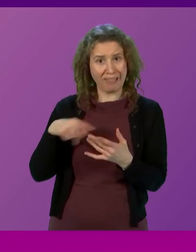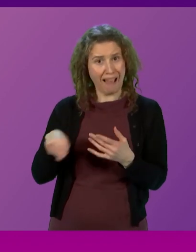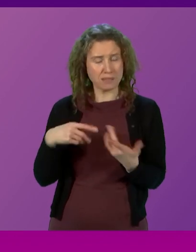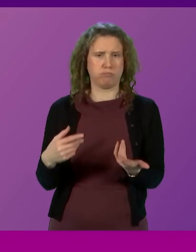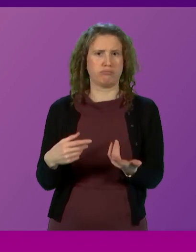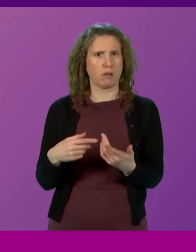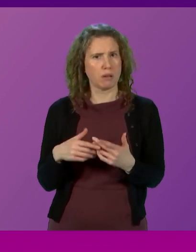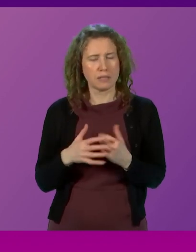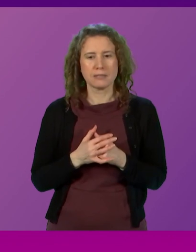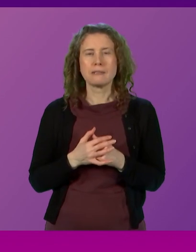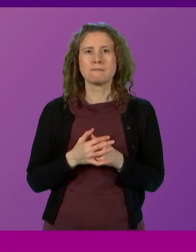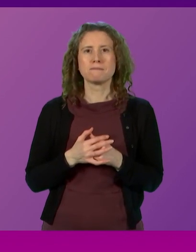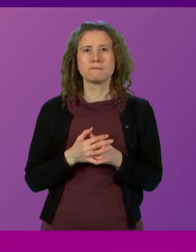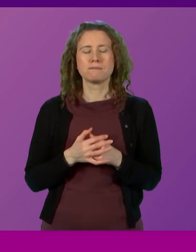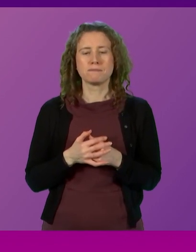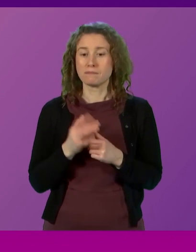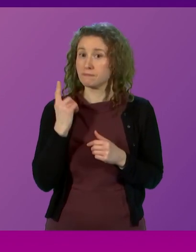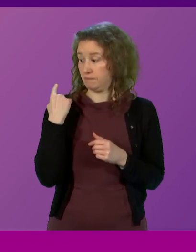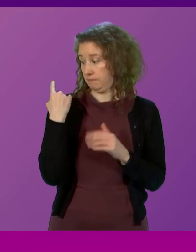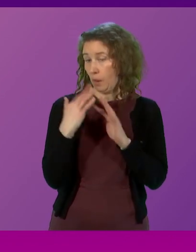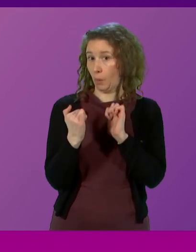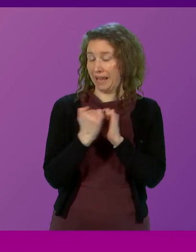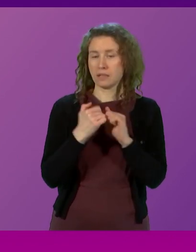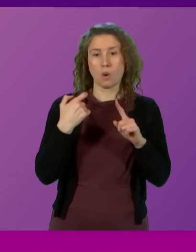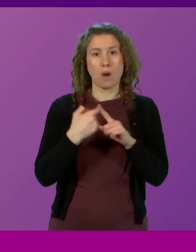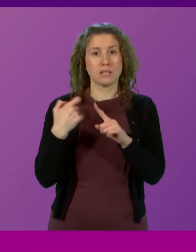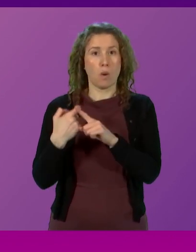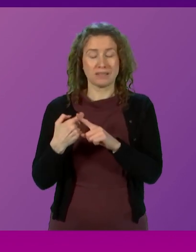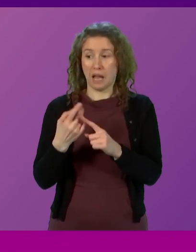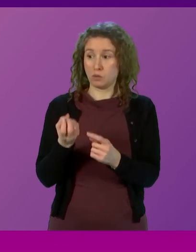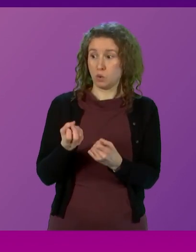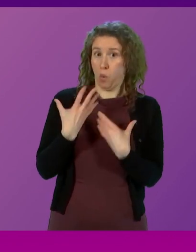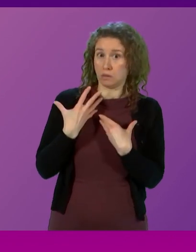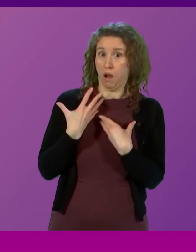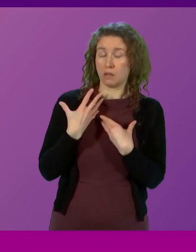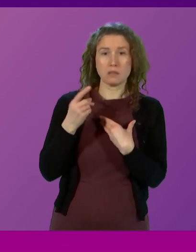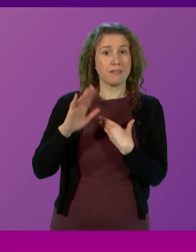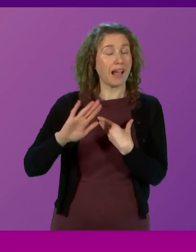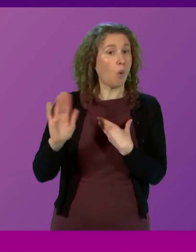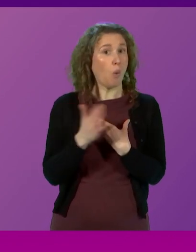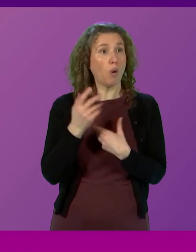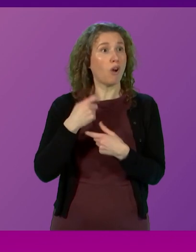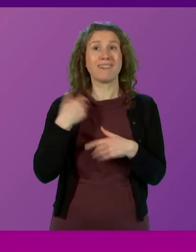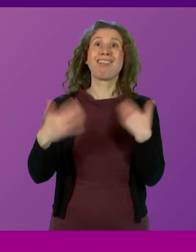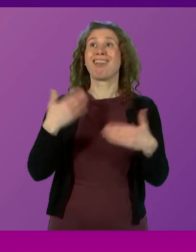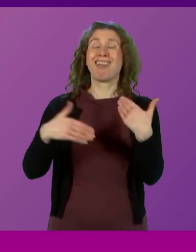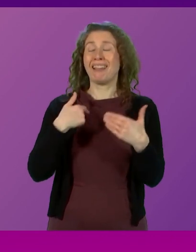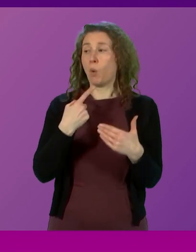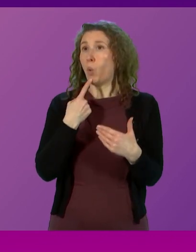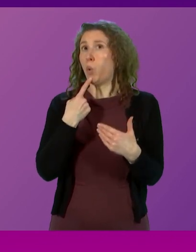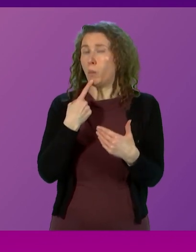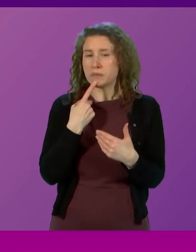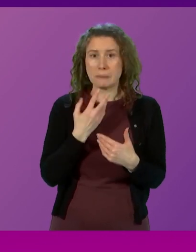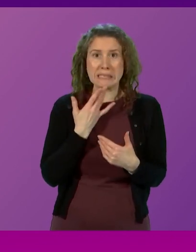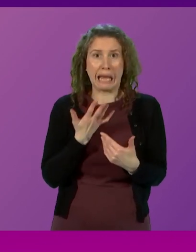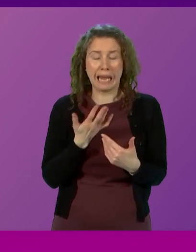And at the weekend, quasi-quartime told us that they all got carried away. They blew it. Well,